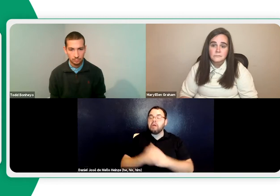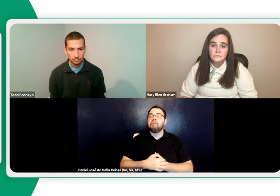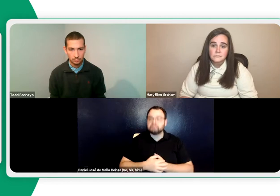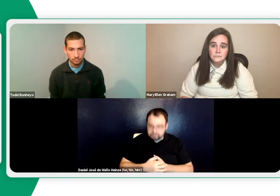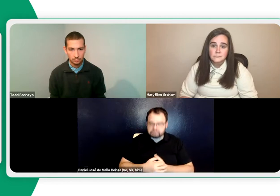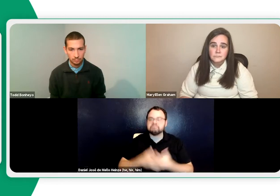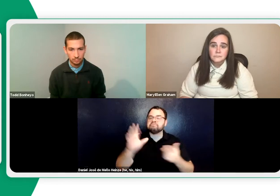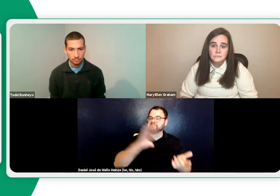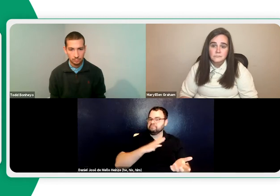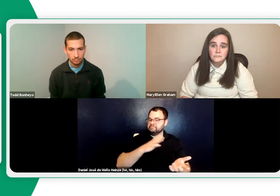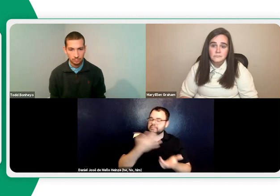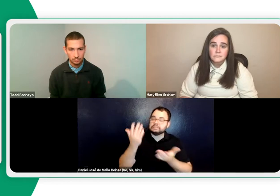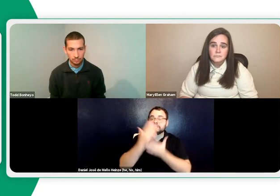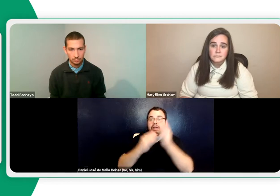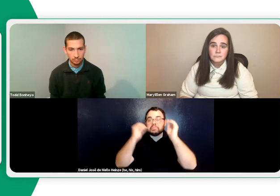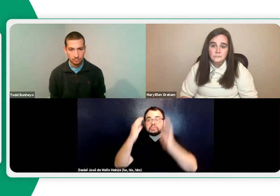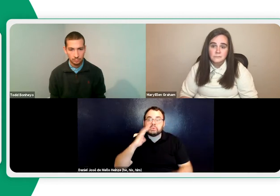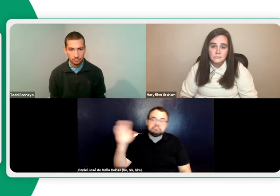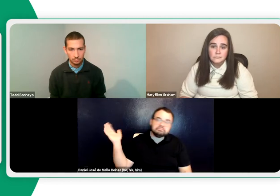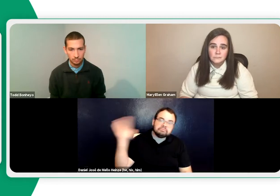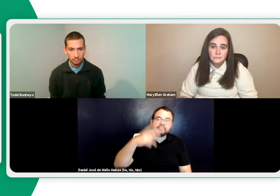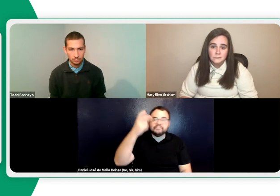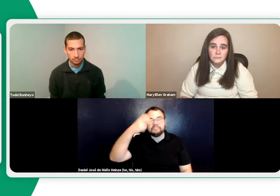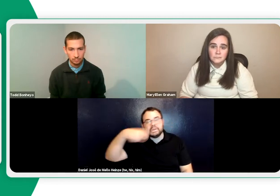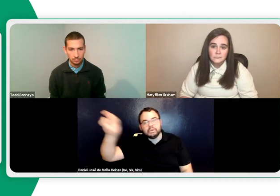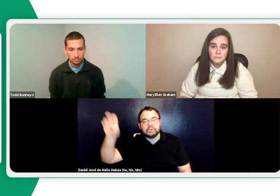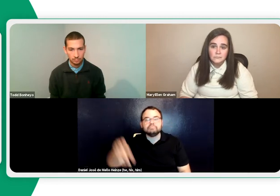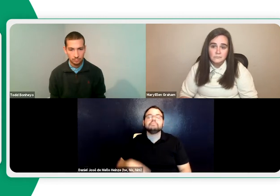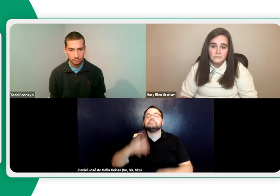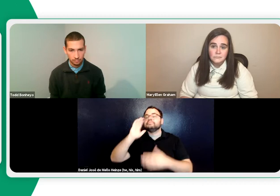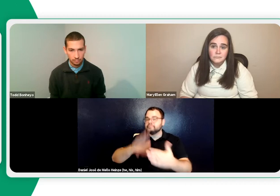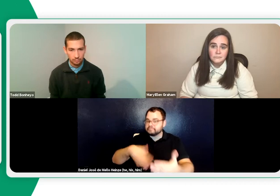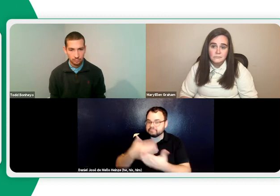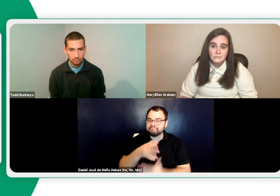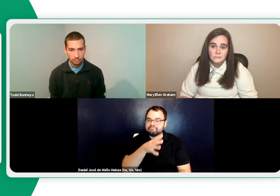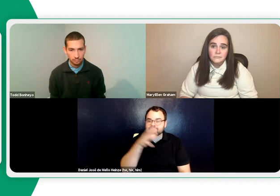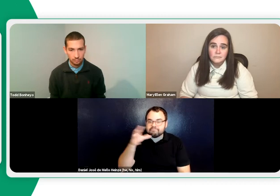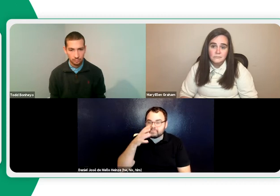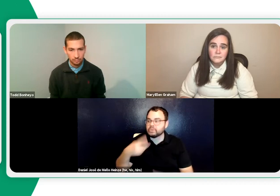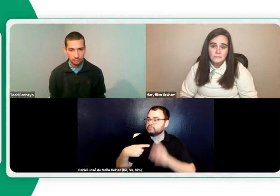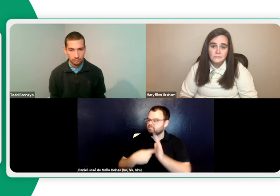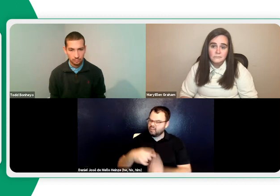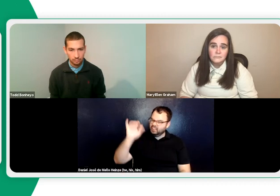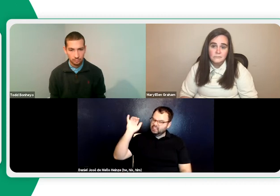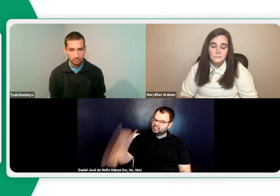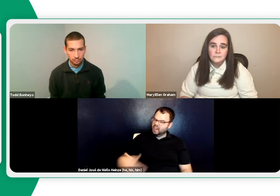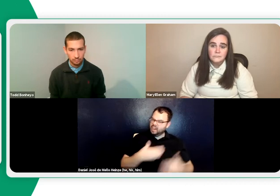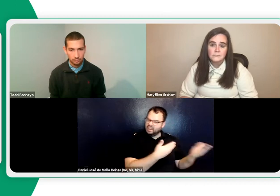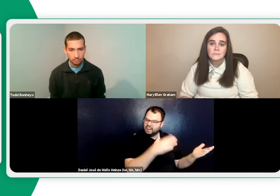and they're thinking, okay, I understand what that is. Other teachers may say, let's go on a field trip to a